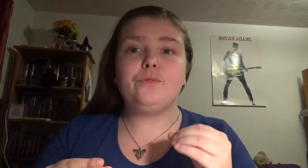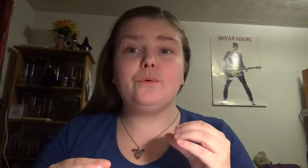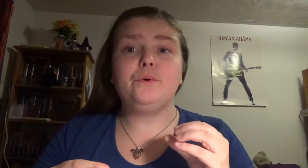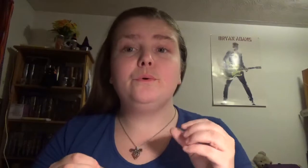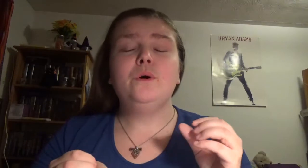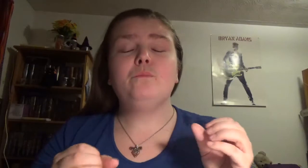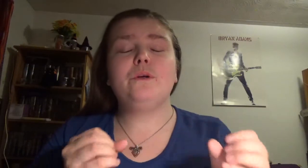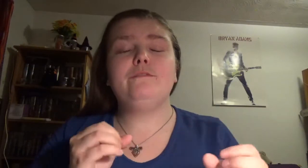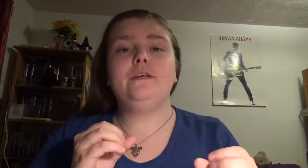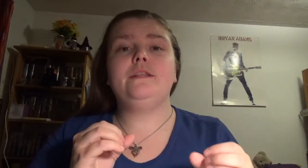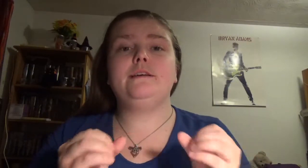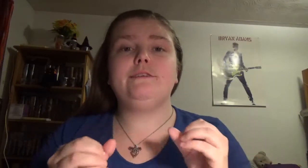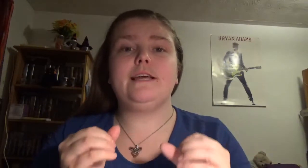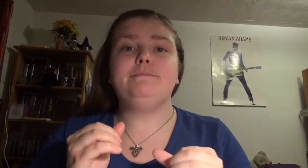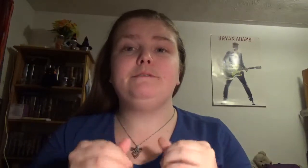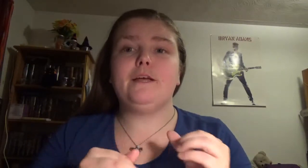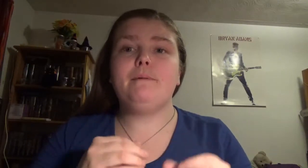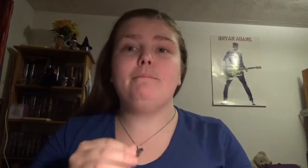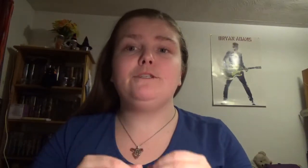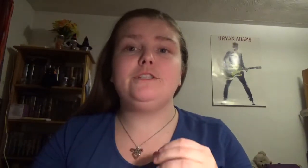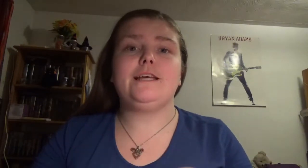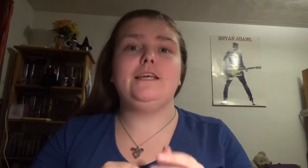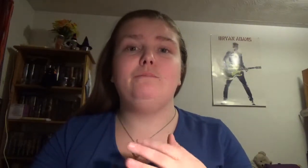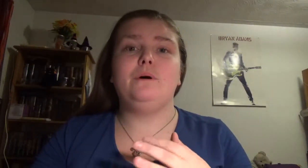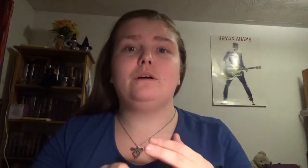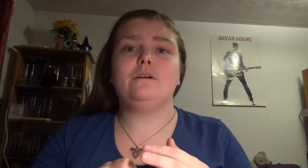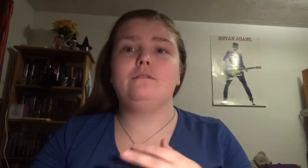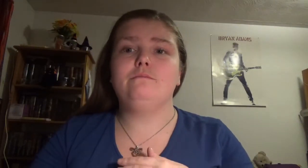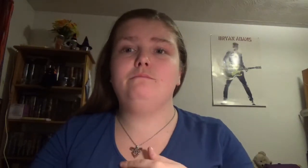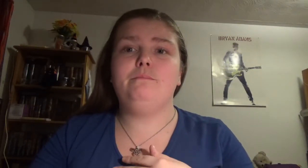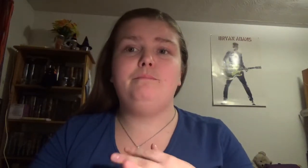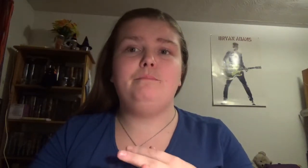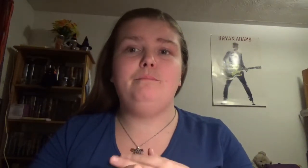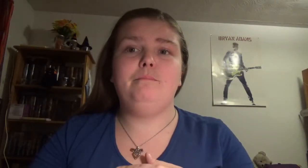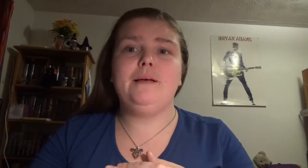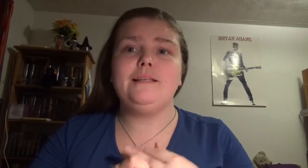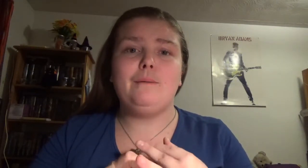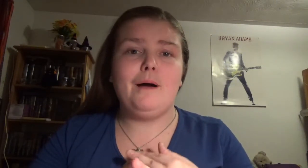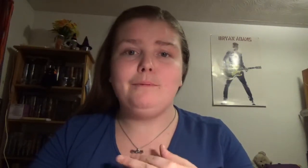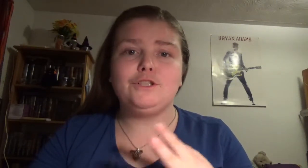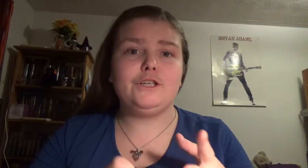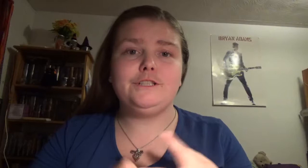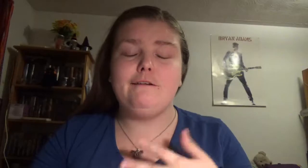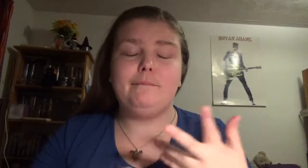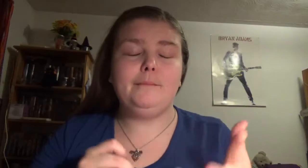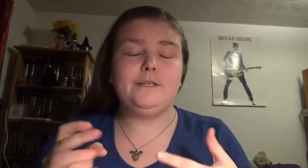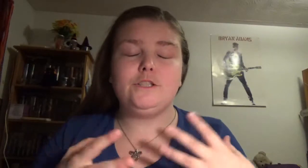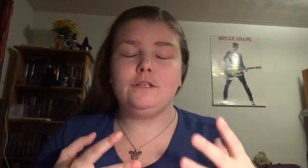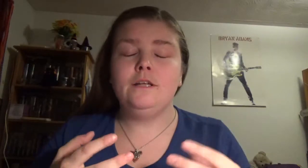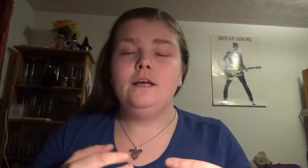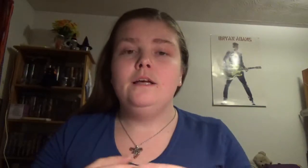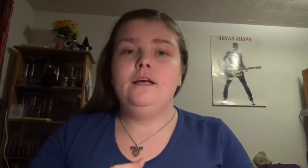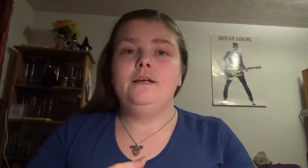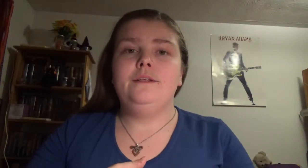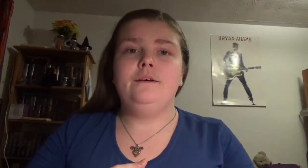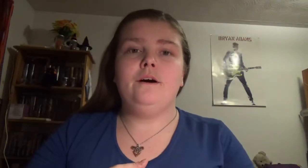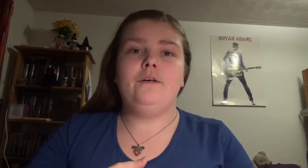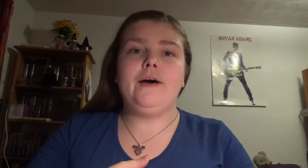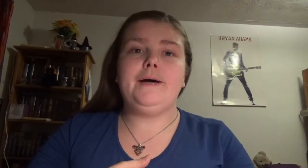through briefly the different types of like publishing, like ebook, big name publisher, self-publishing, all that.